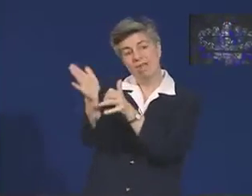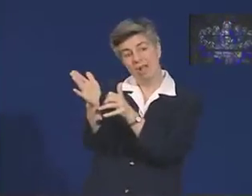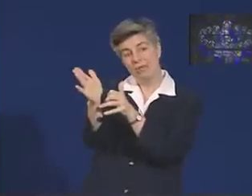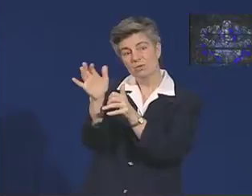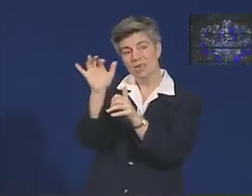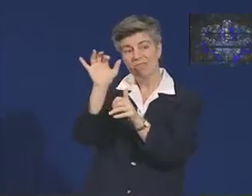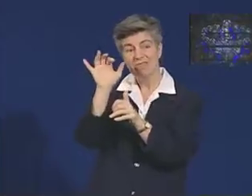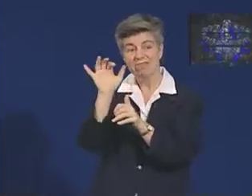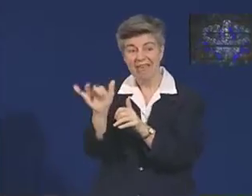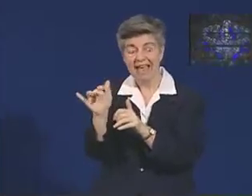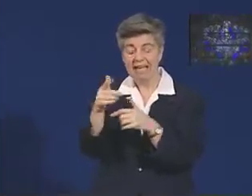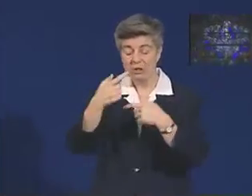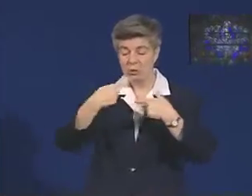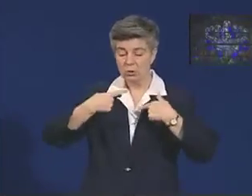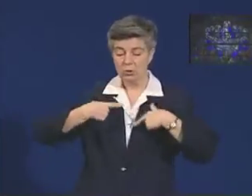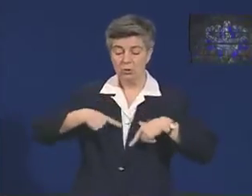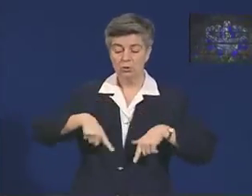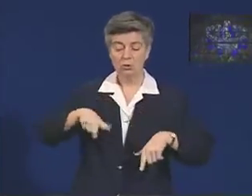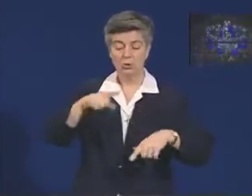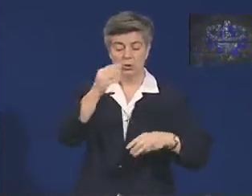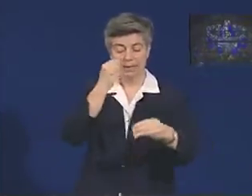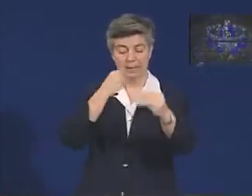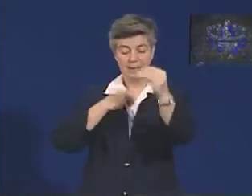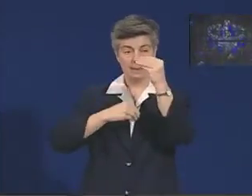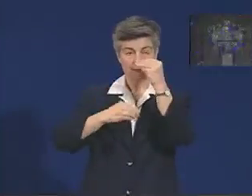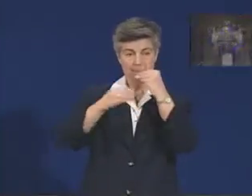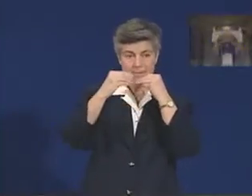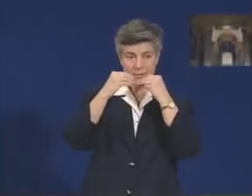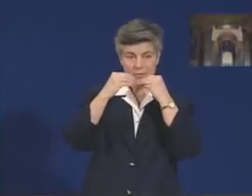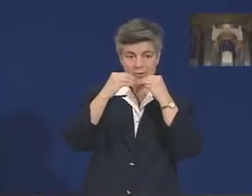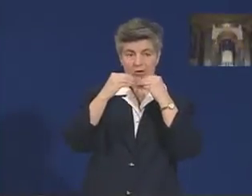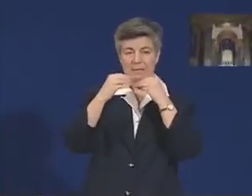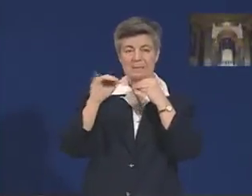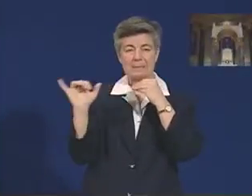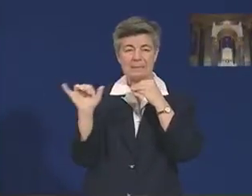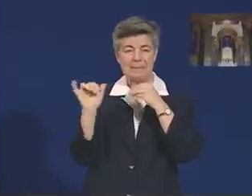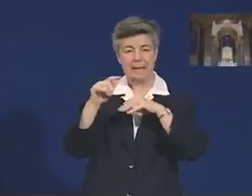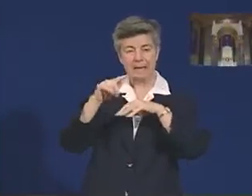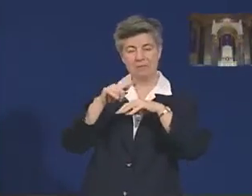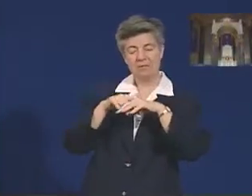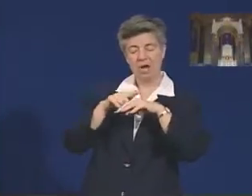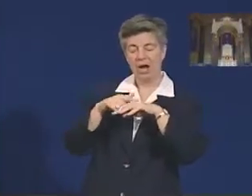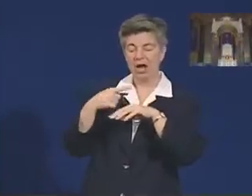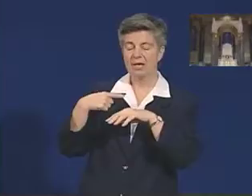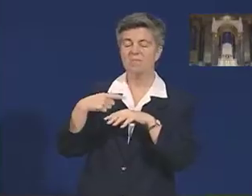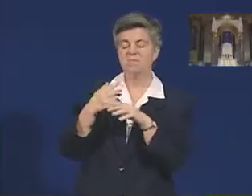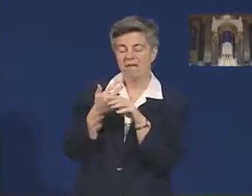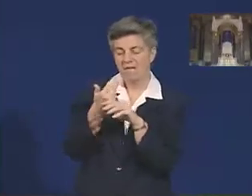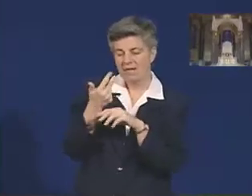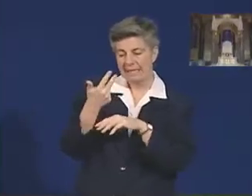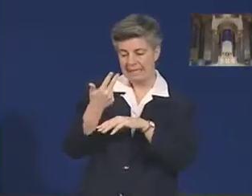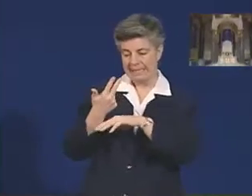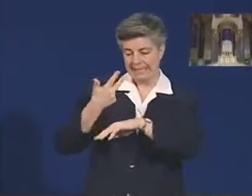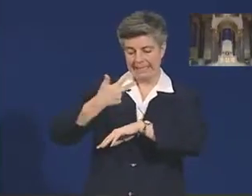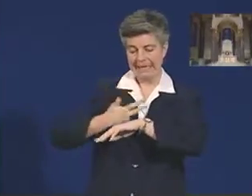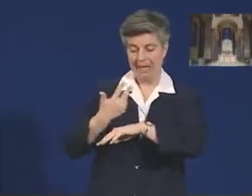sacrifice of this Mass that begins the Easter Triduum. These three most sacred days of the